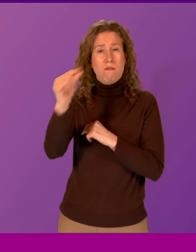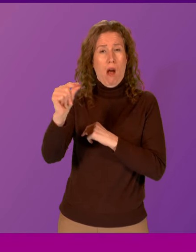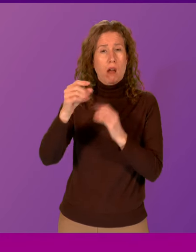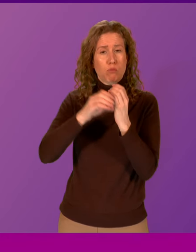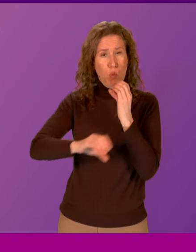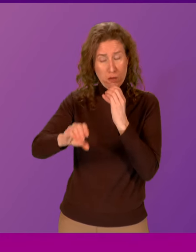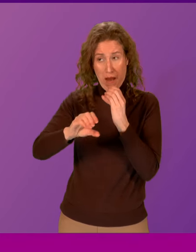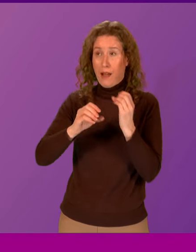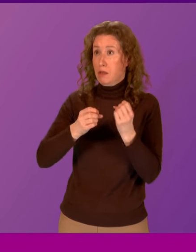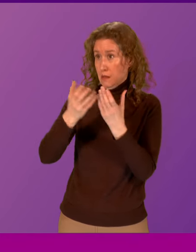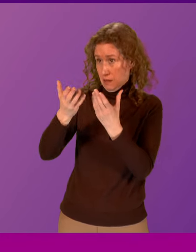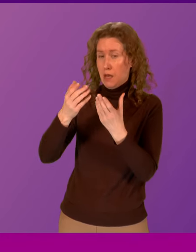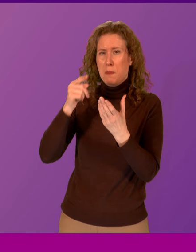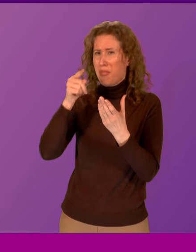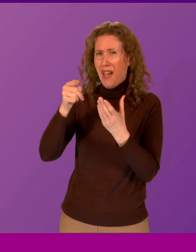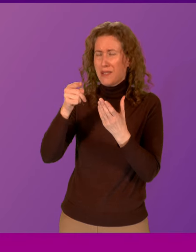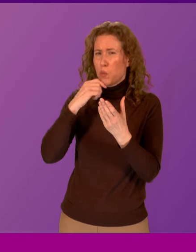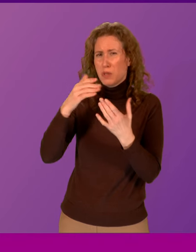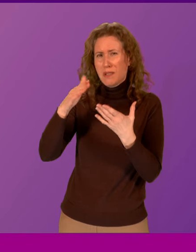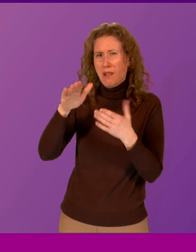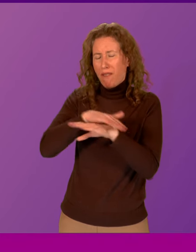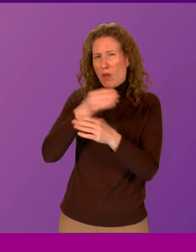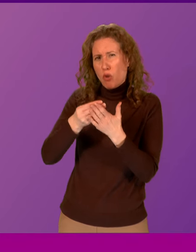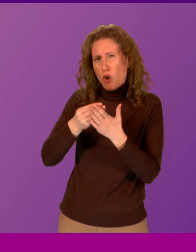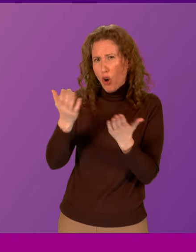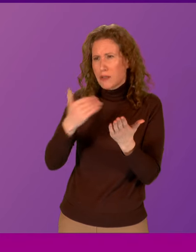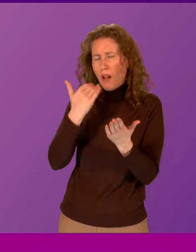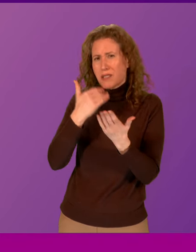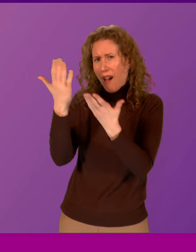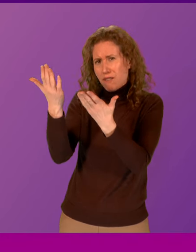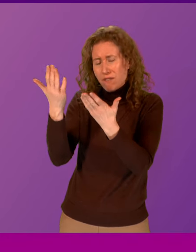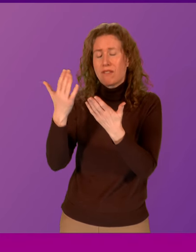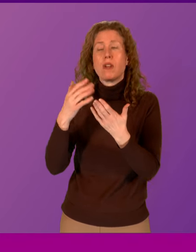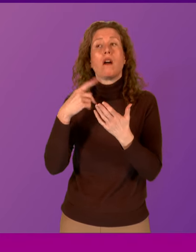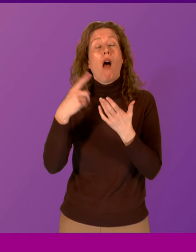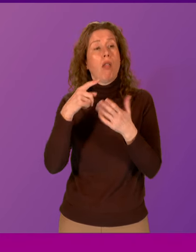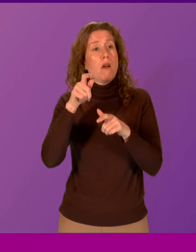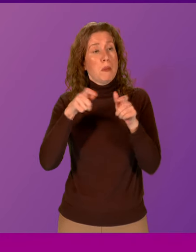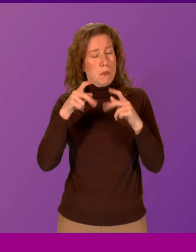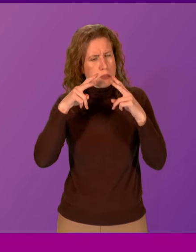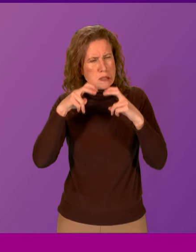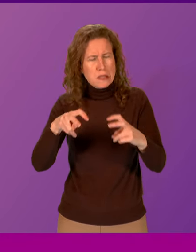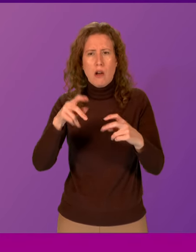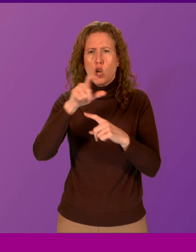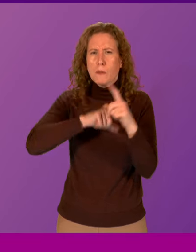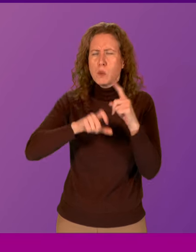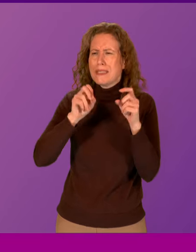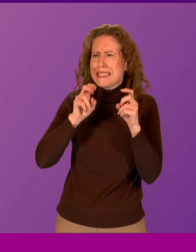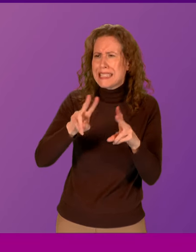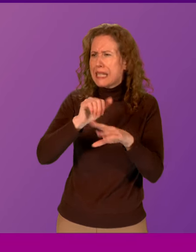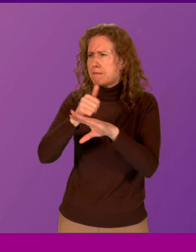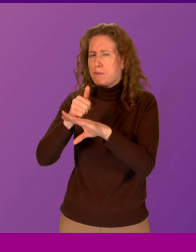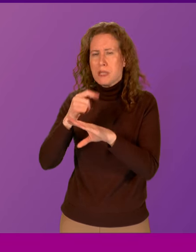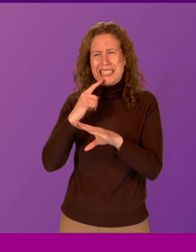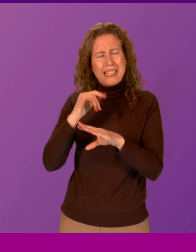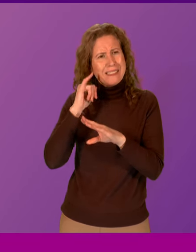even when pulled with neighbours, wouldn't have covered the cost. Another constituent is investigating the possibility of a community scheme, but finds